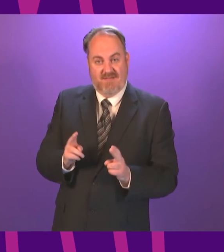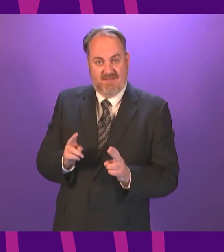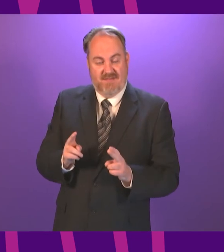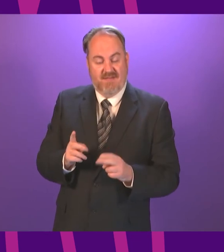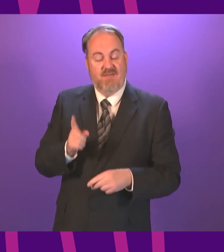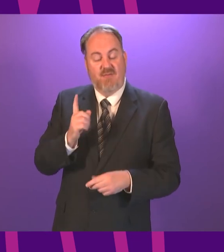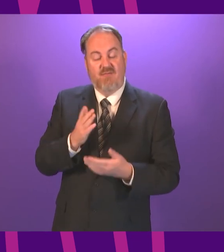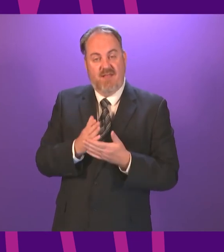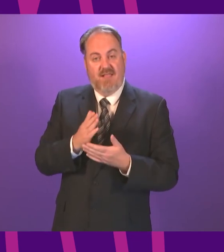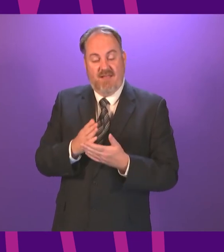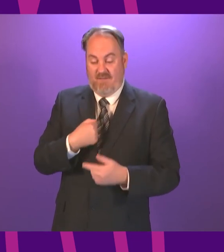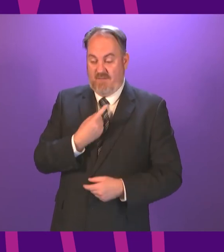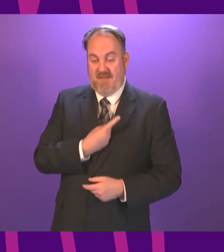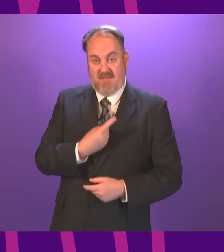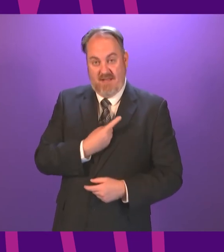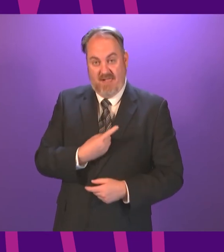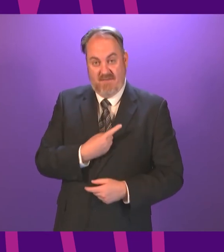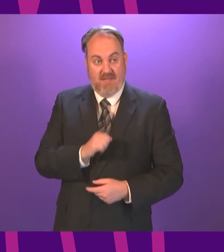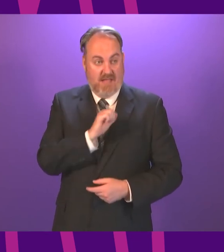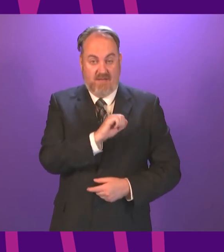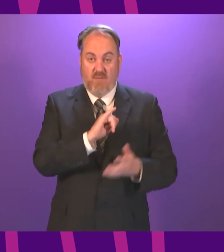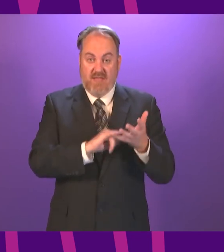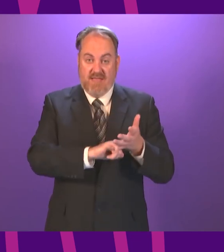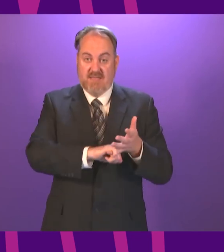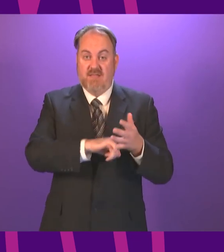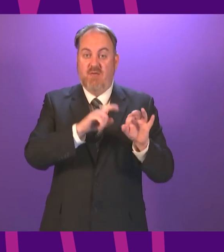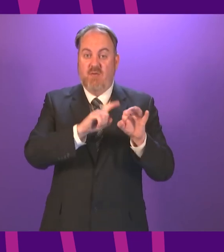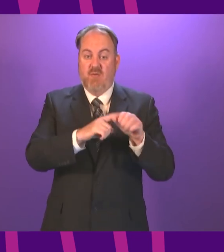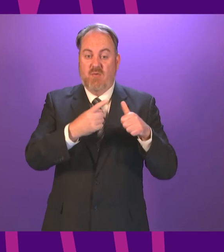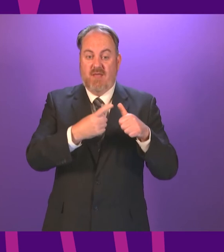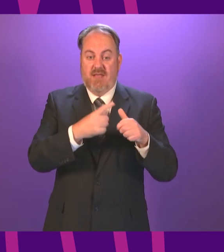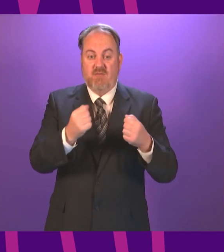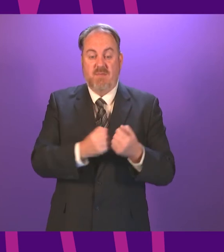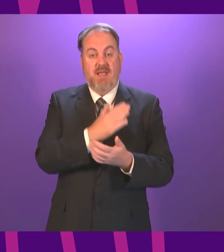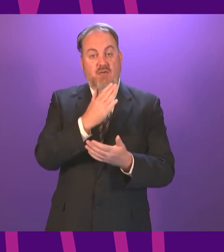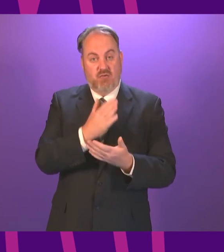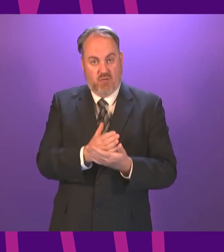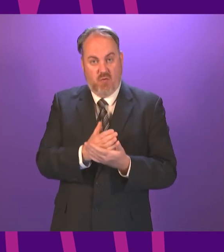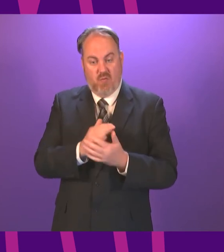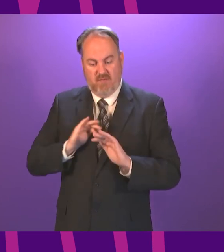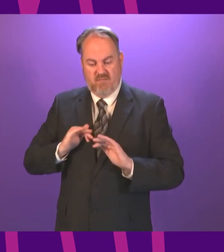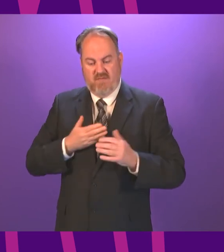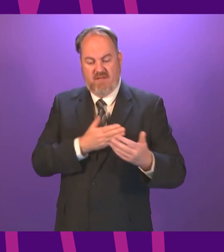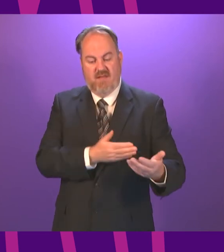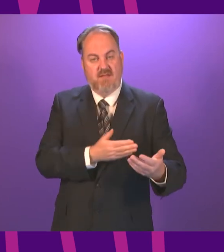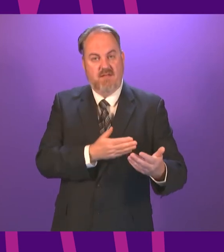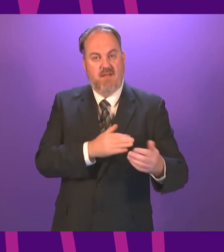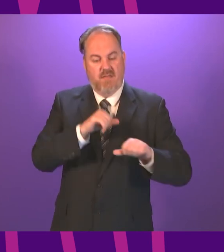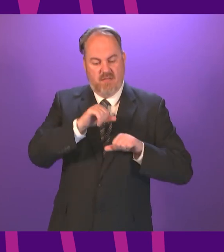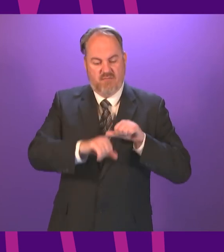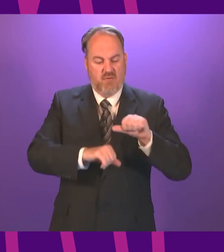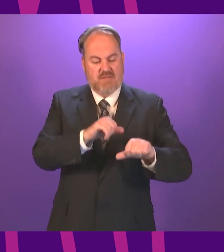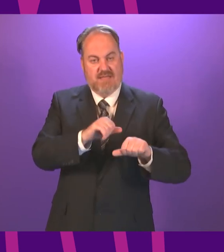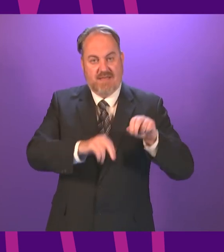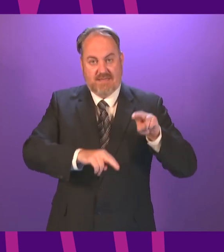for me and for the SQA and for others is to ensure that we are delivering an assessment process that